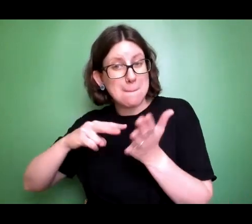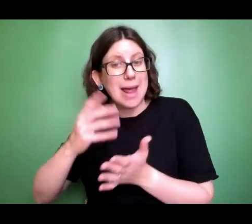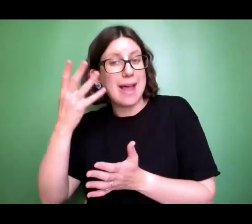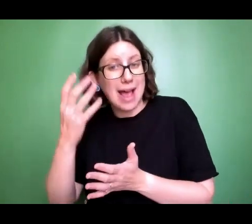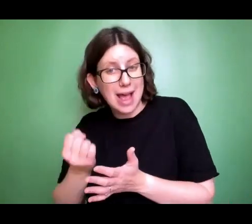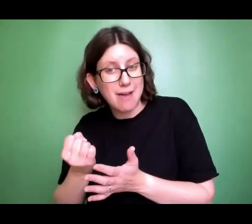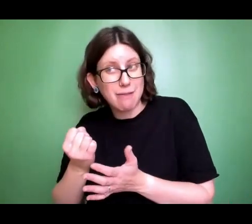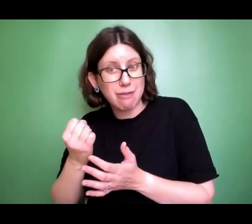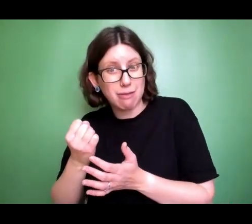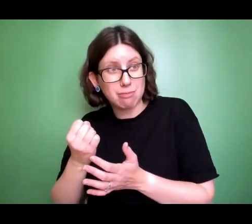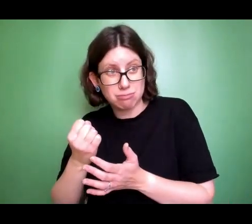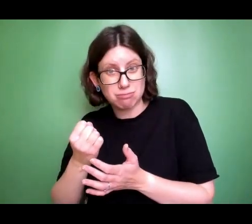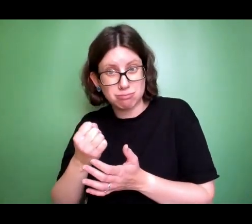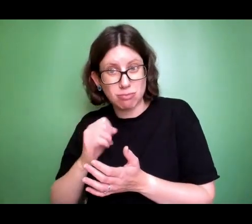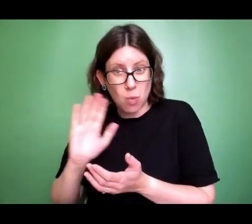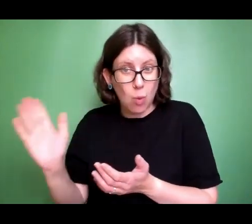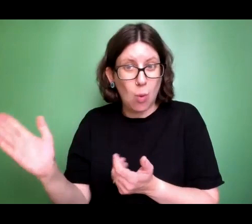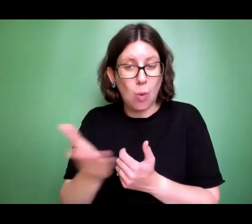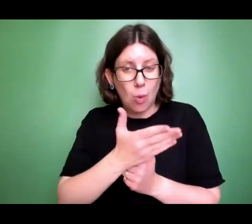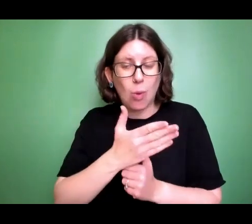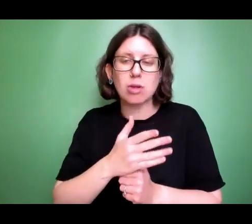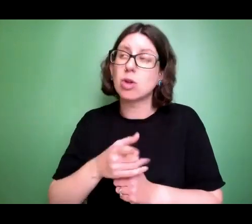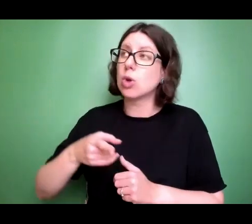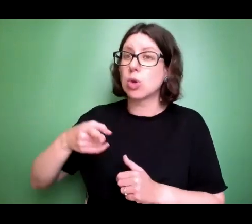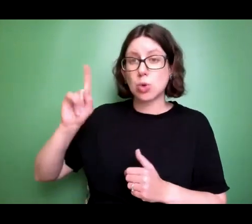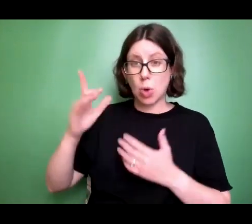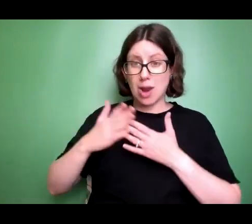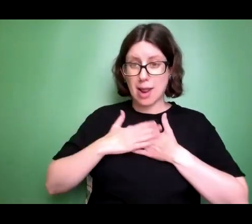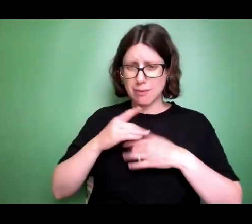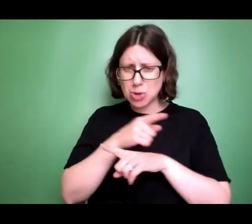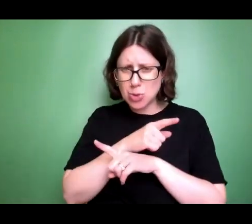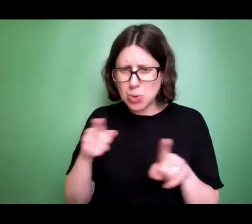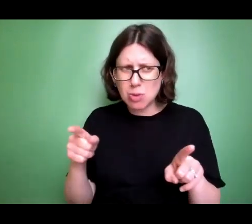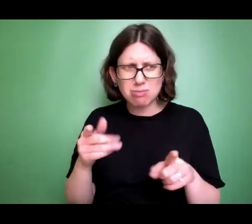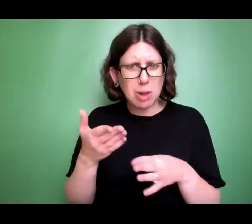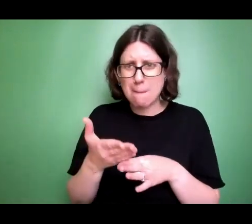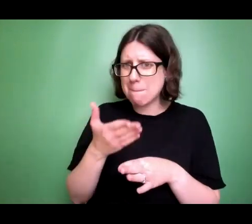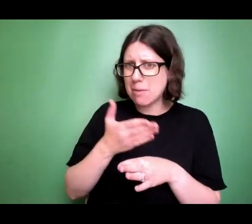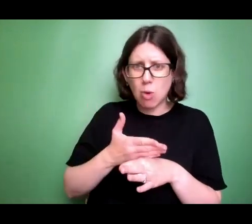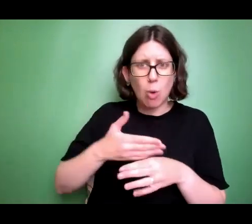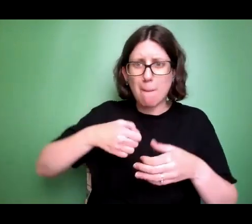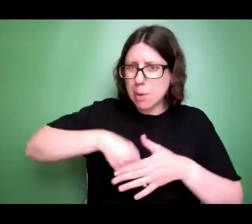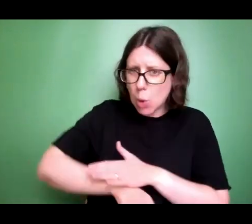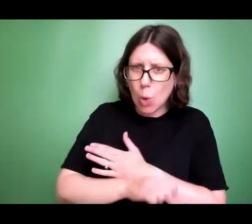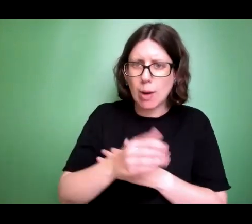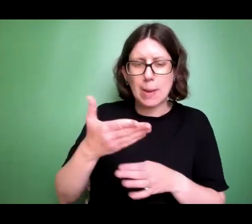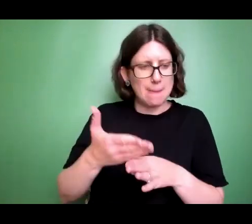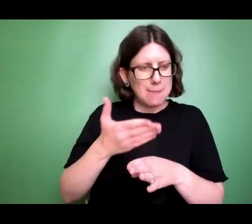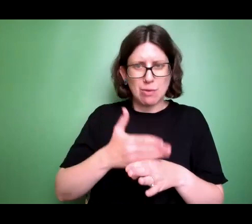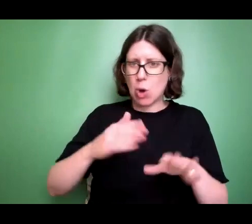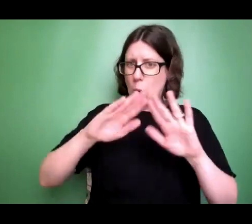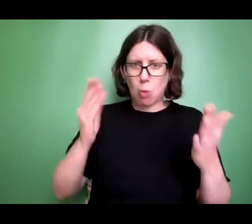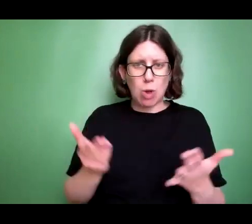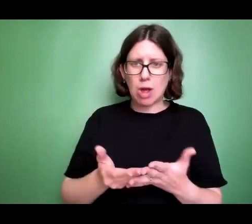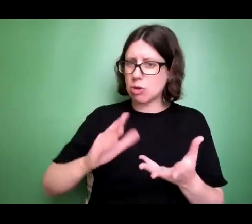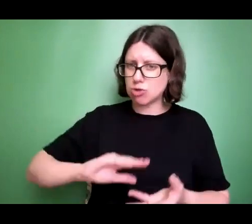since before creation. And with that love, he's been pursuing you. And that's probably why you're here today. That's probably why you're watching online.